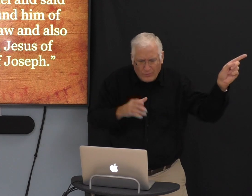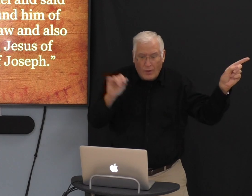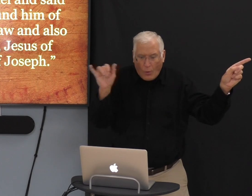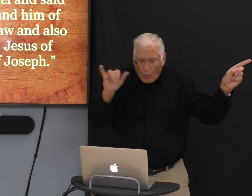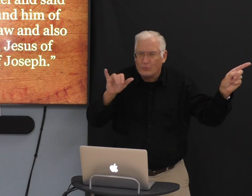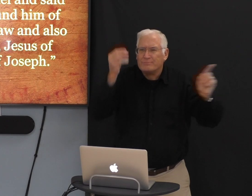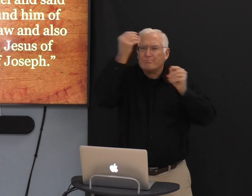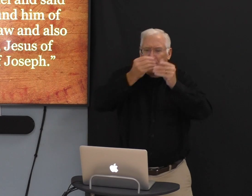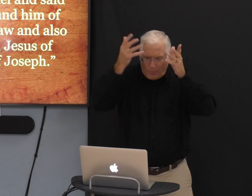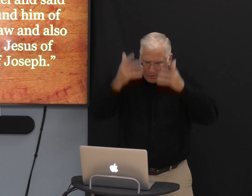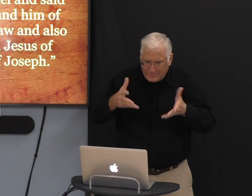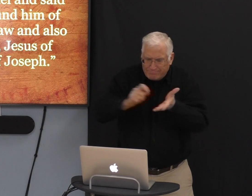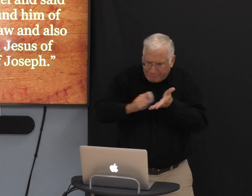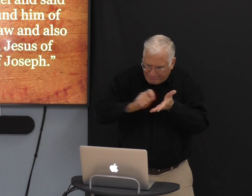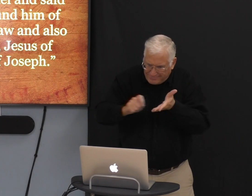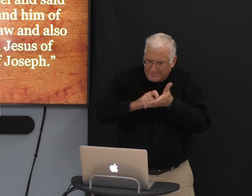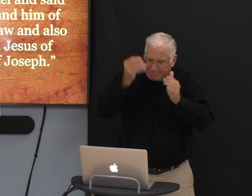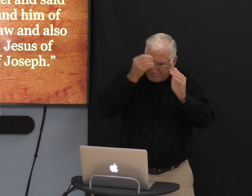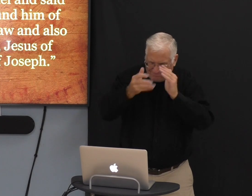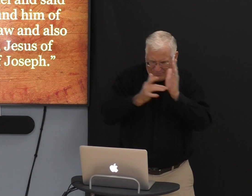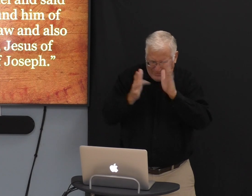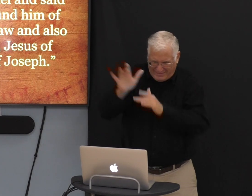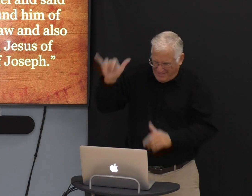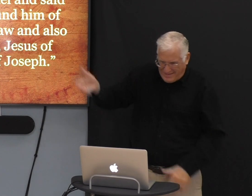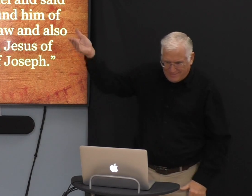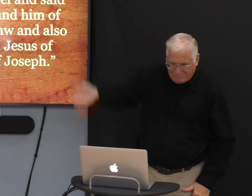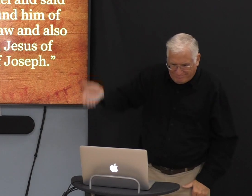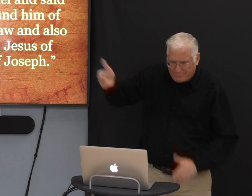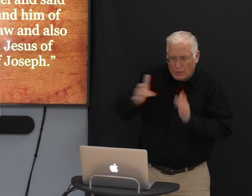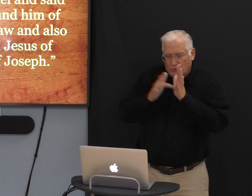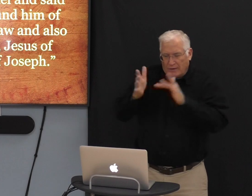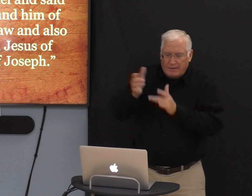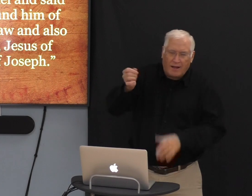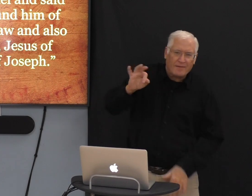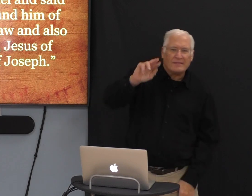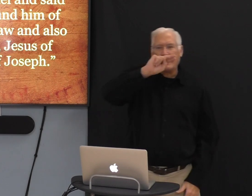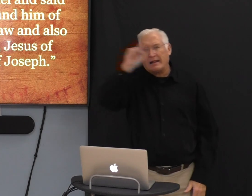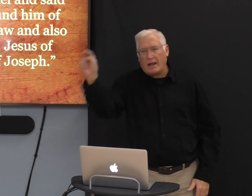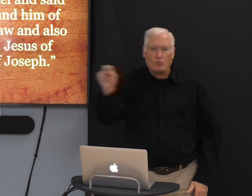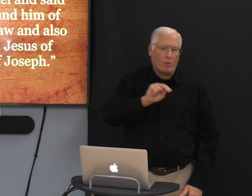law and also the prophets wrote about, Jesus of Nazareth.